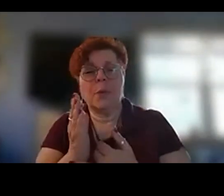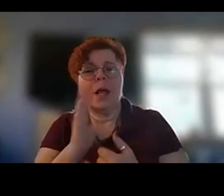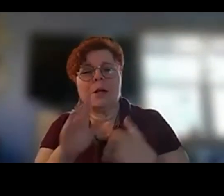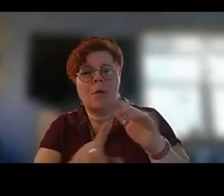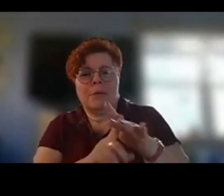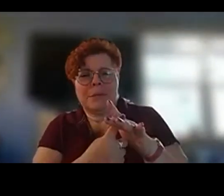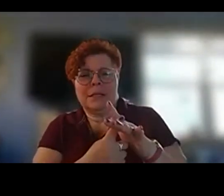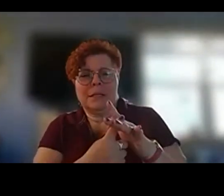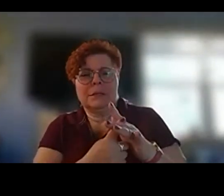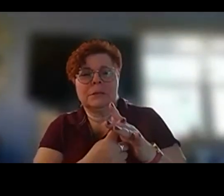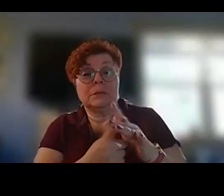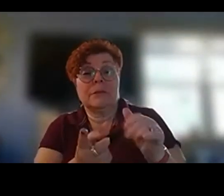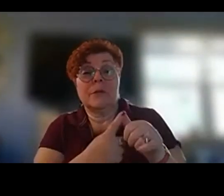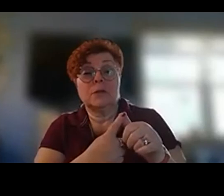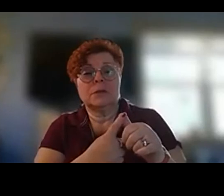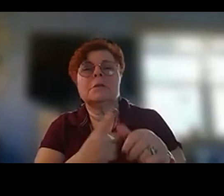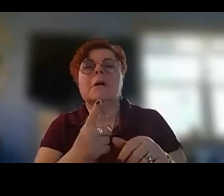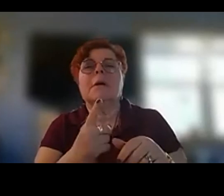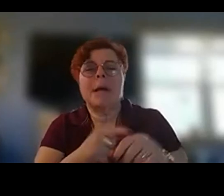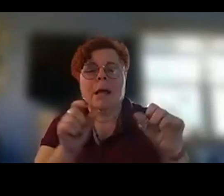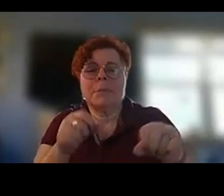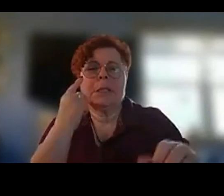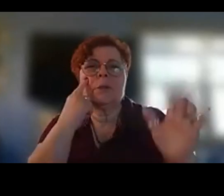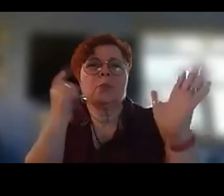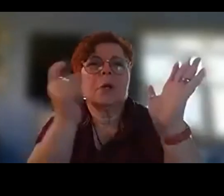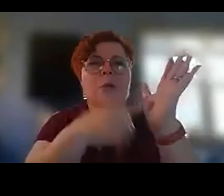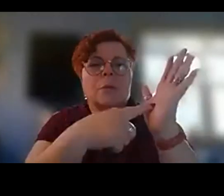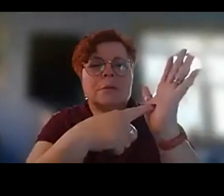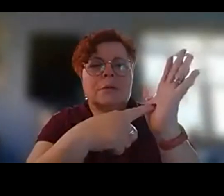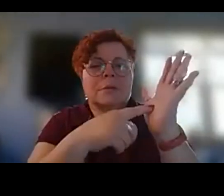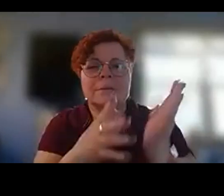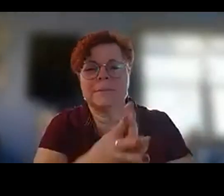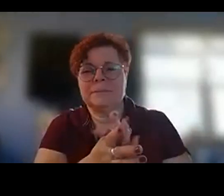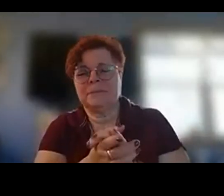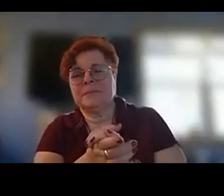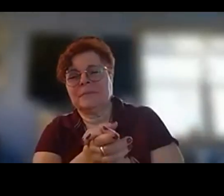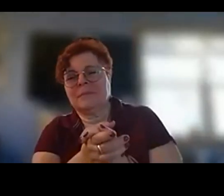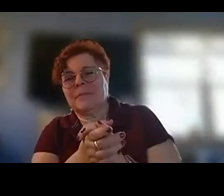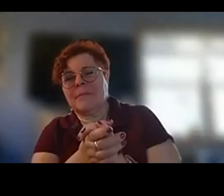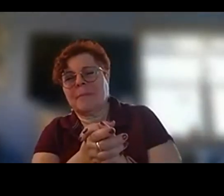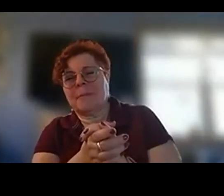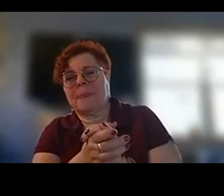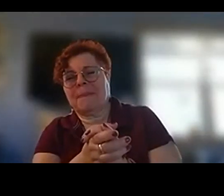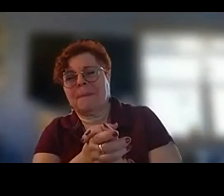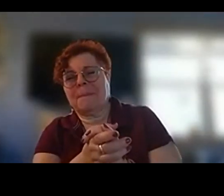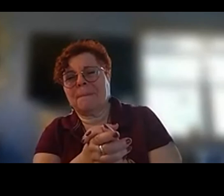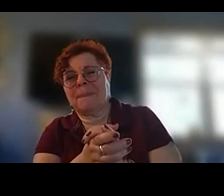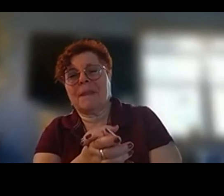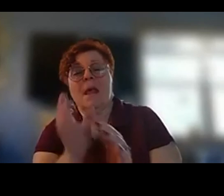noticing i think really just noticing i love when that happens marie i love when the poem takes its own direction